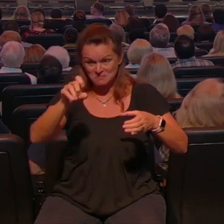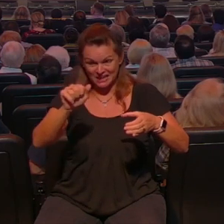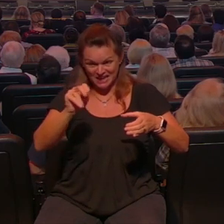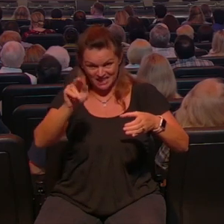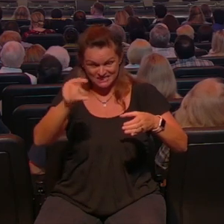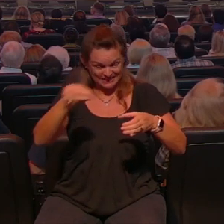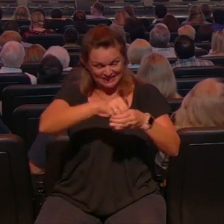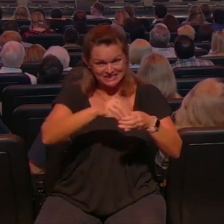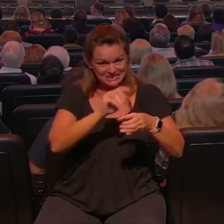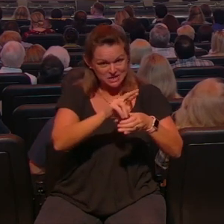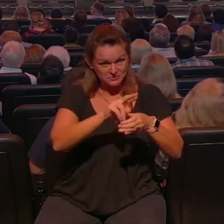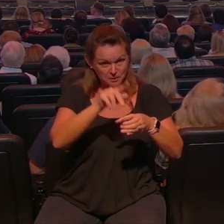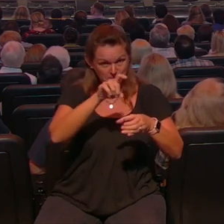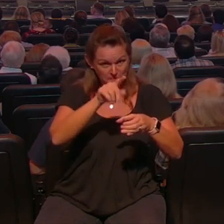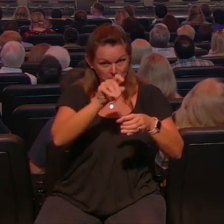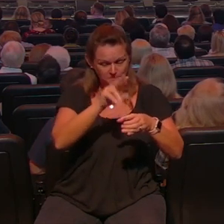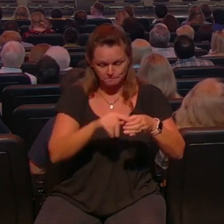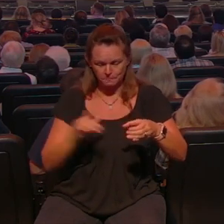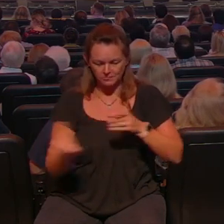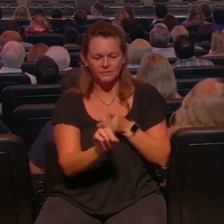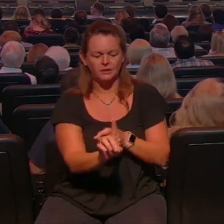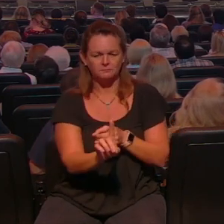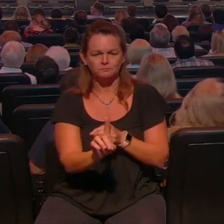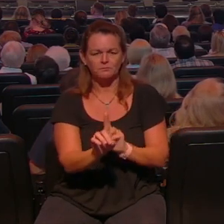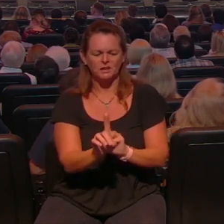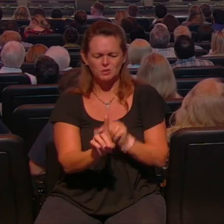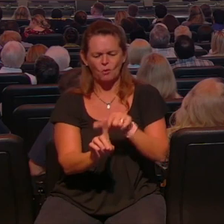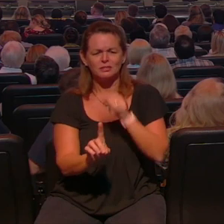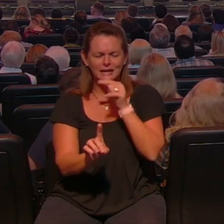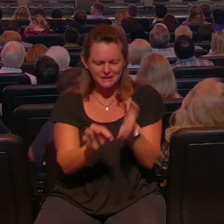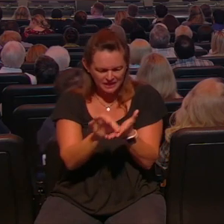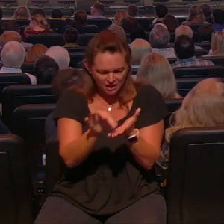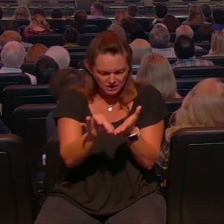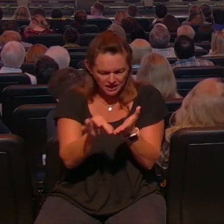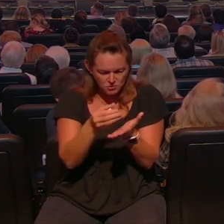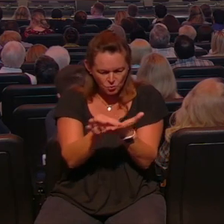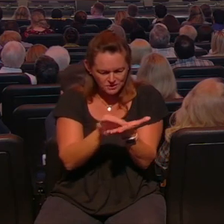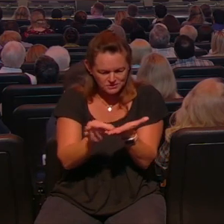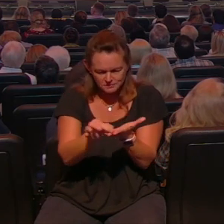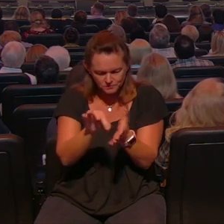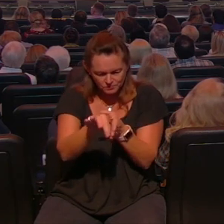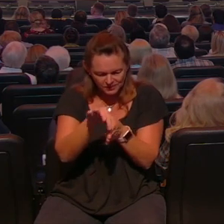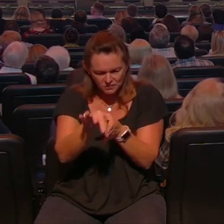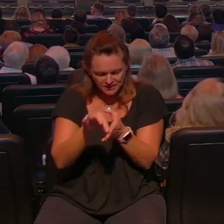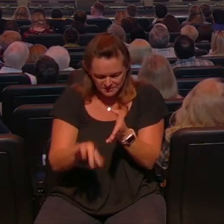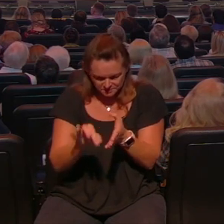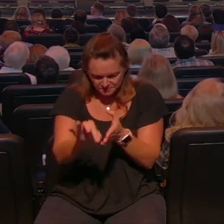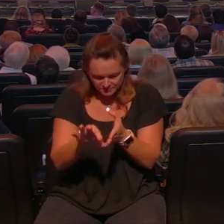and there's a lady in front of me and I'm starting to get a little frustrated because she's counting coins out you know uh but then all of a sudden